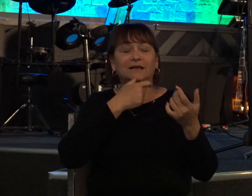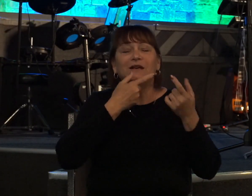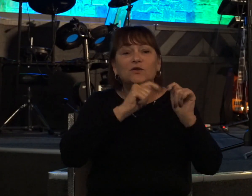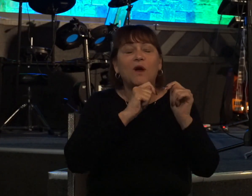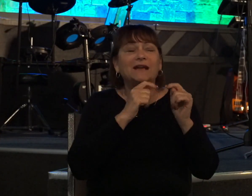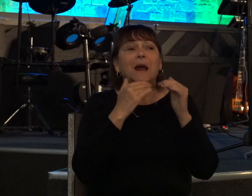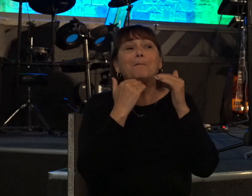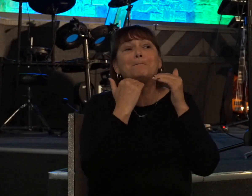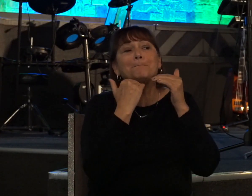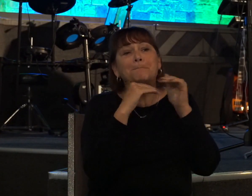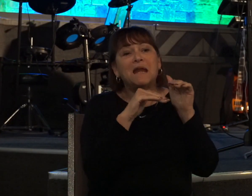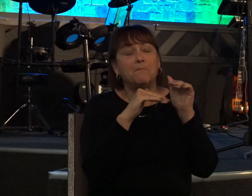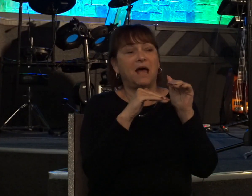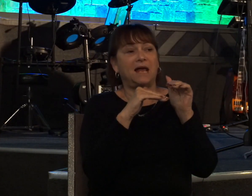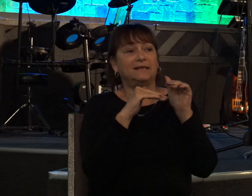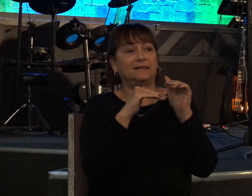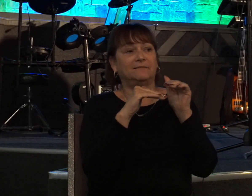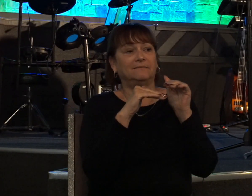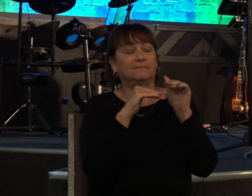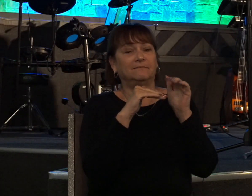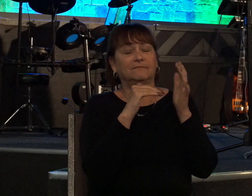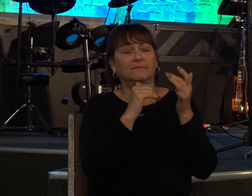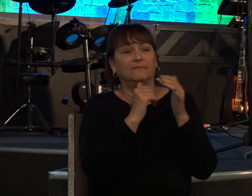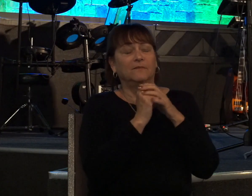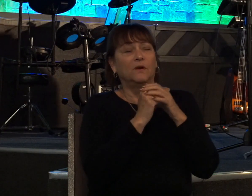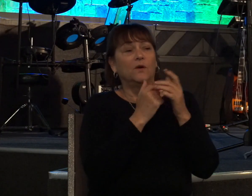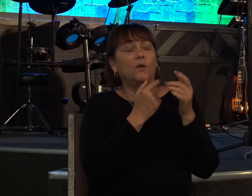had done which is so often times what people try to do